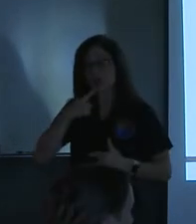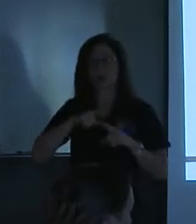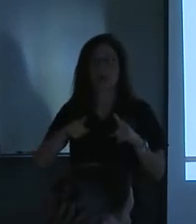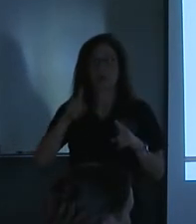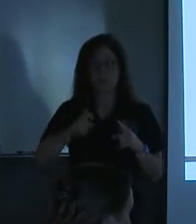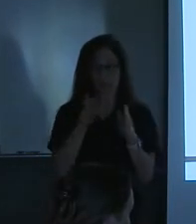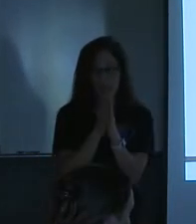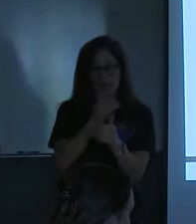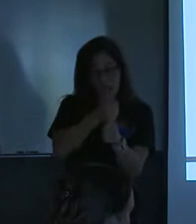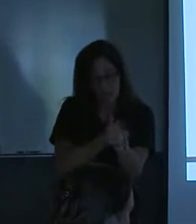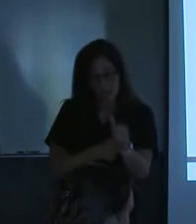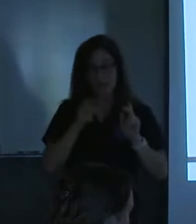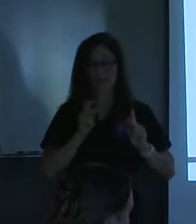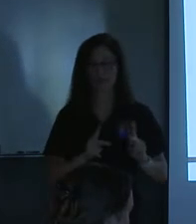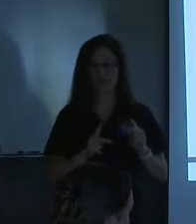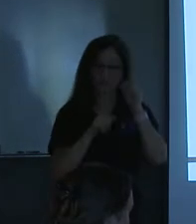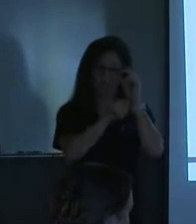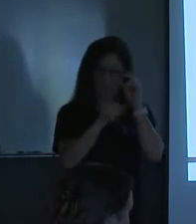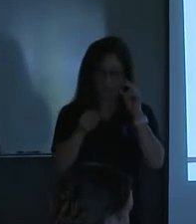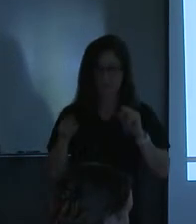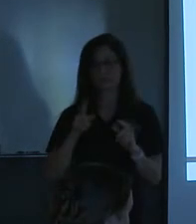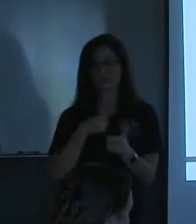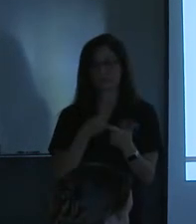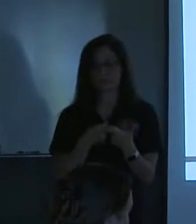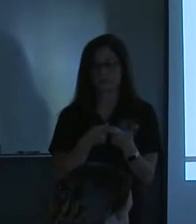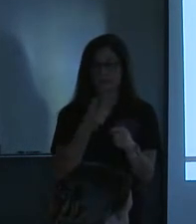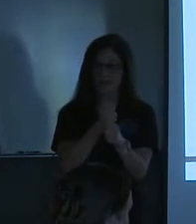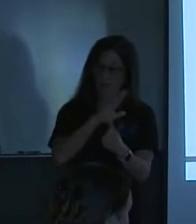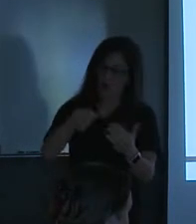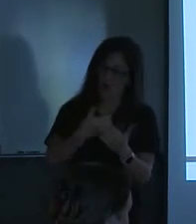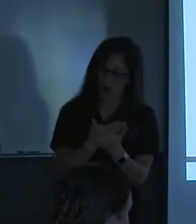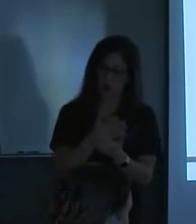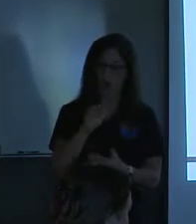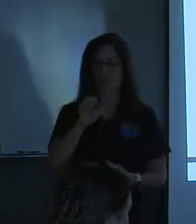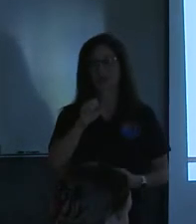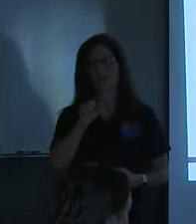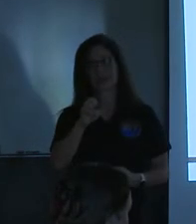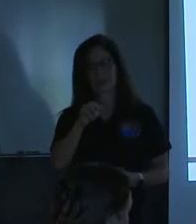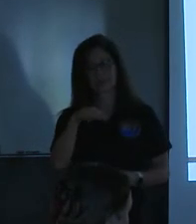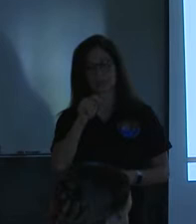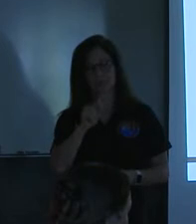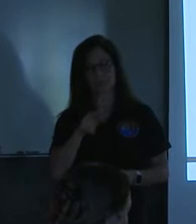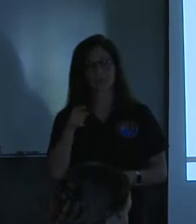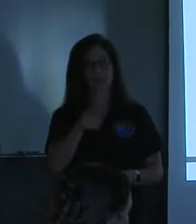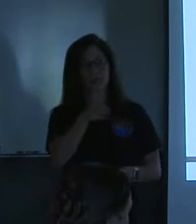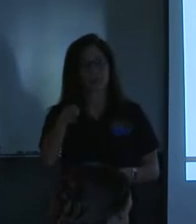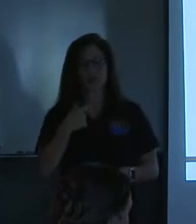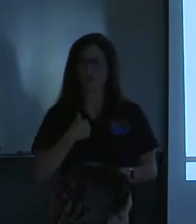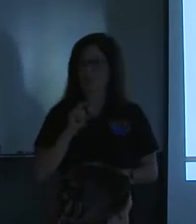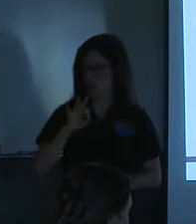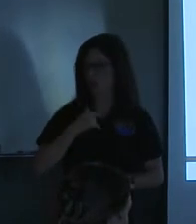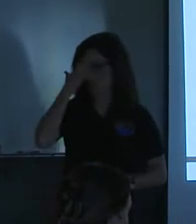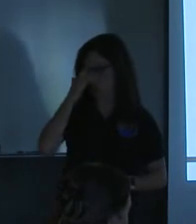you have to ask every single person. Right. And then you get all the easements. Right. I understand that. Because if we had known that you were